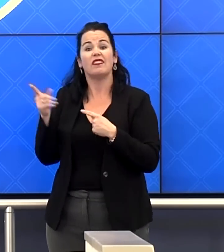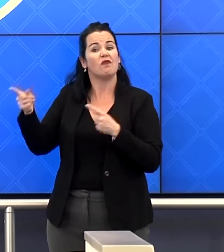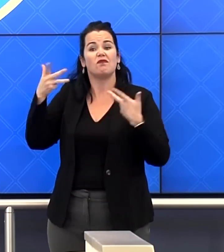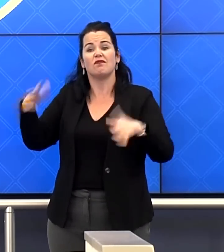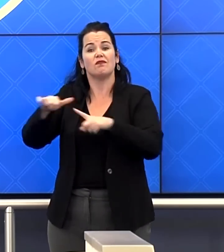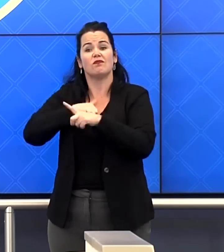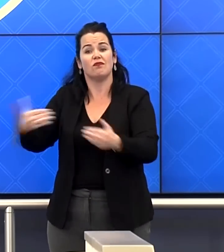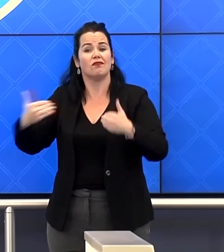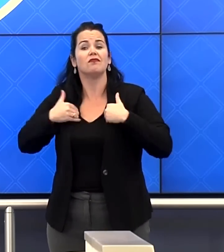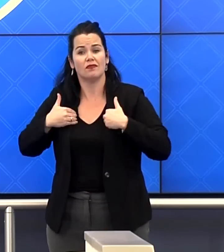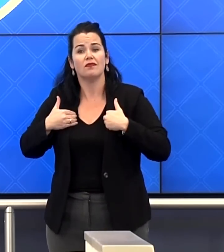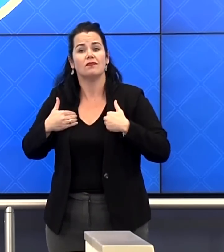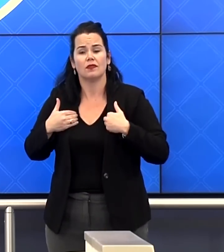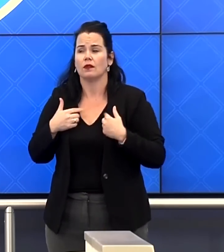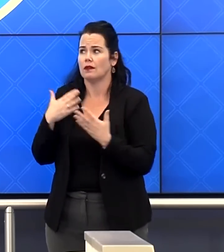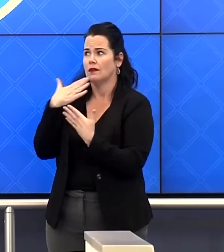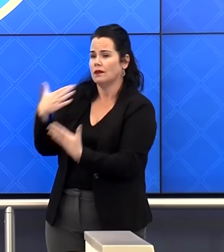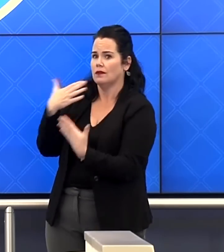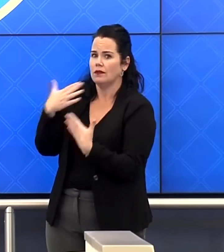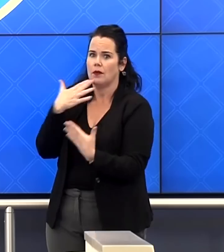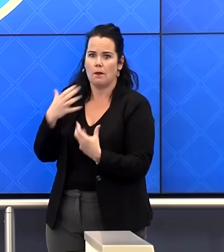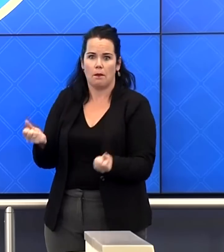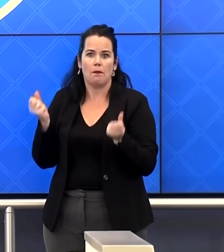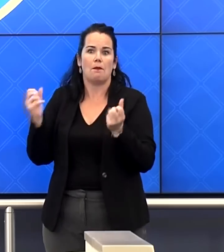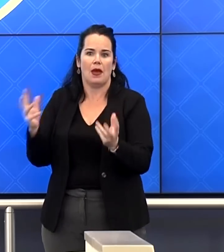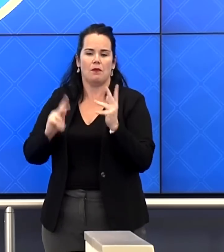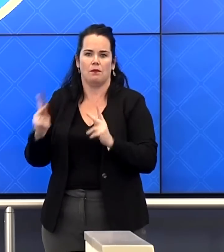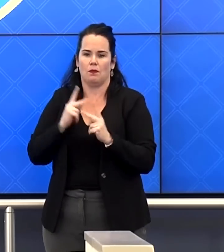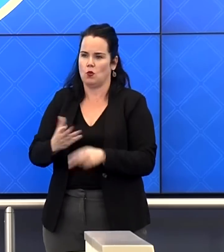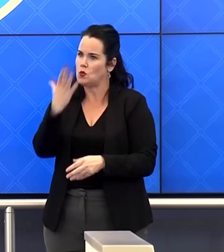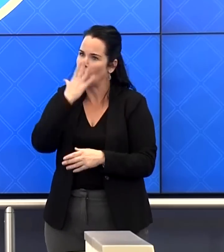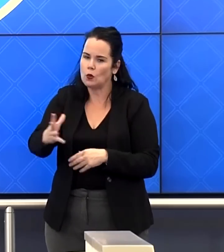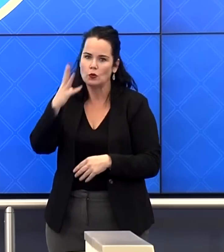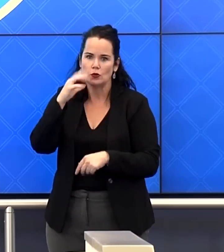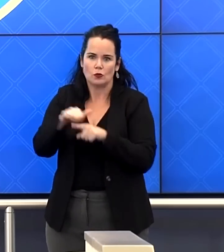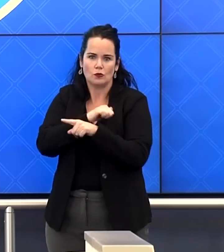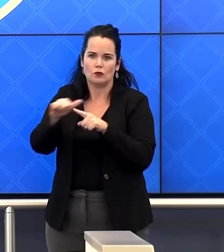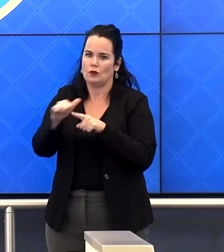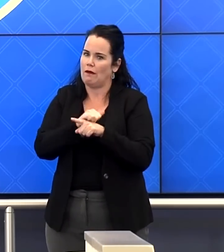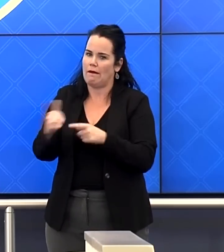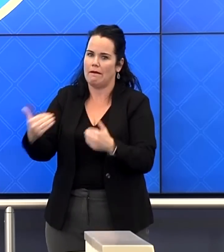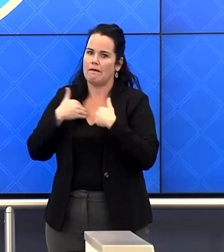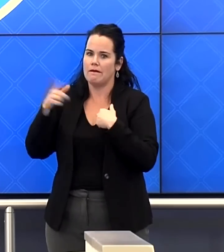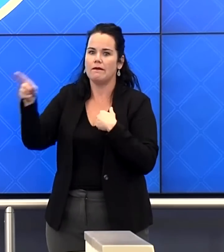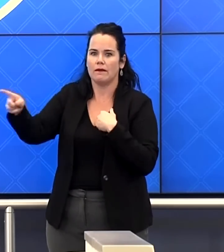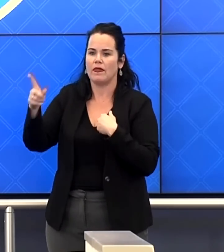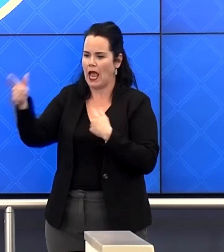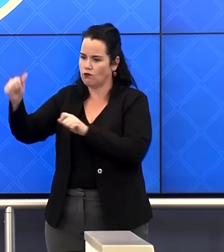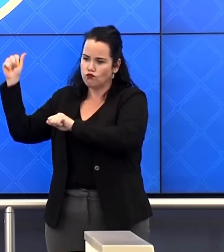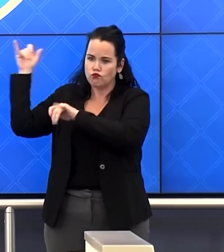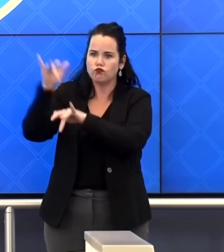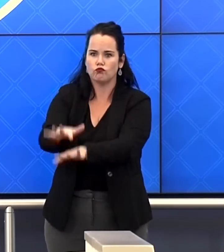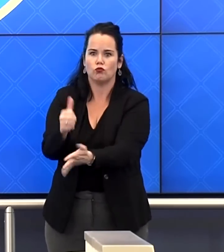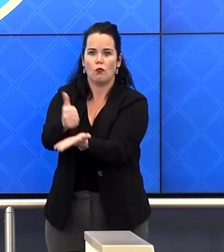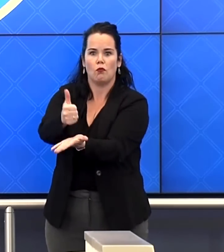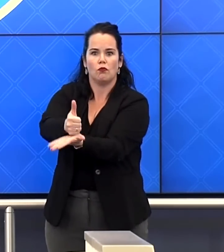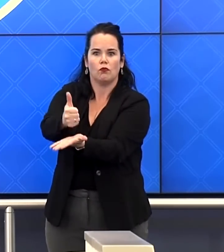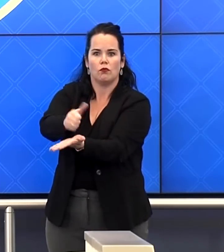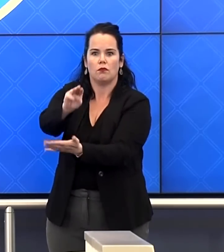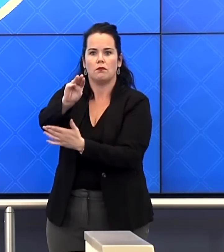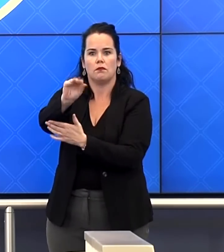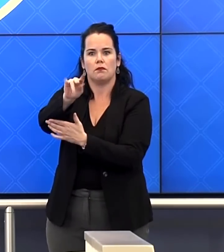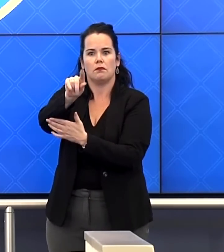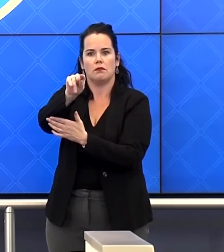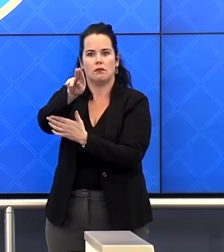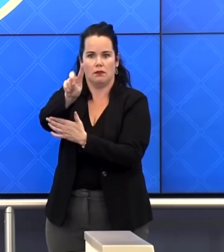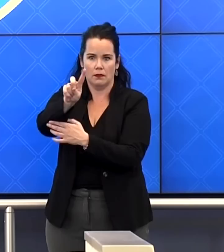like this so we're grateful that we've got so many well-trained guards people that can descend on on the city of Midland.